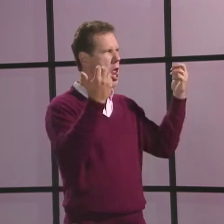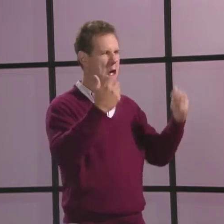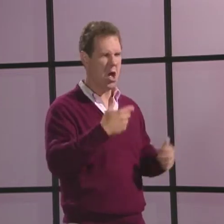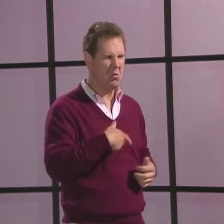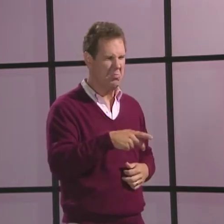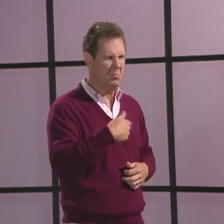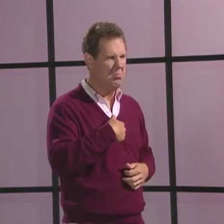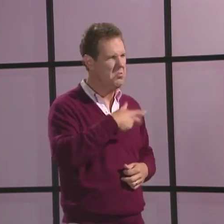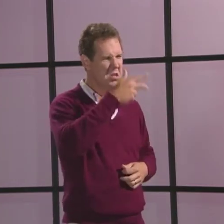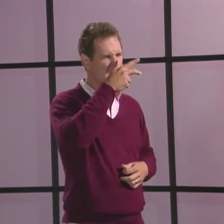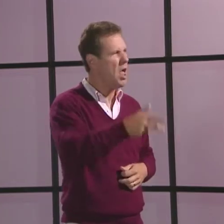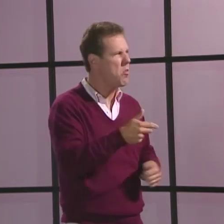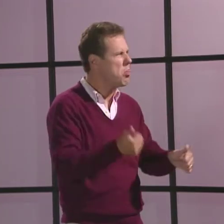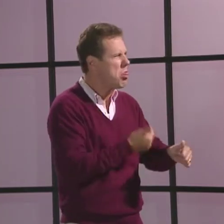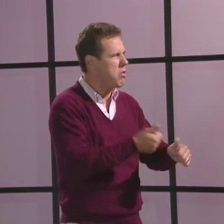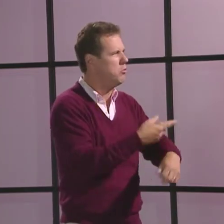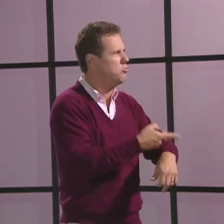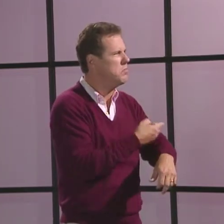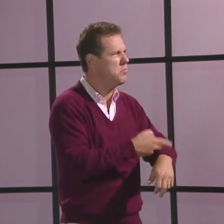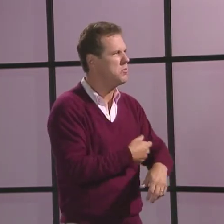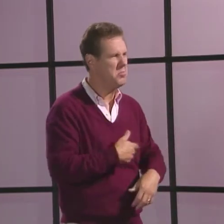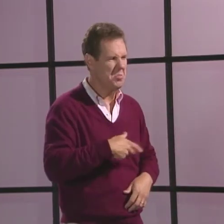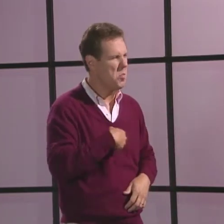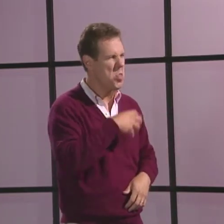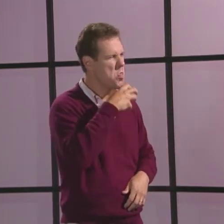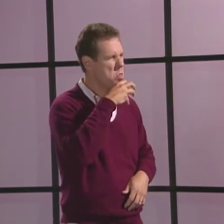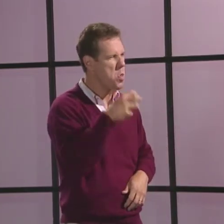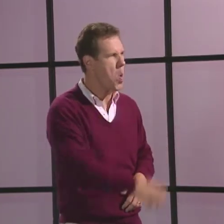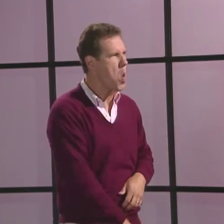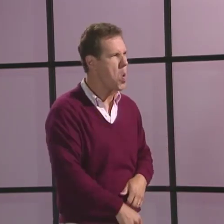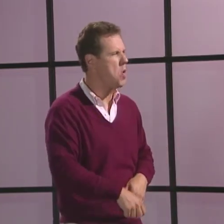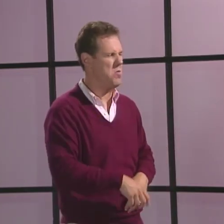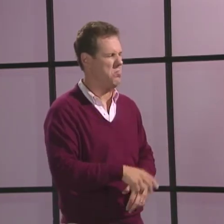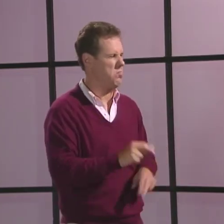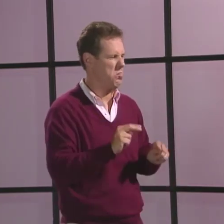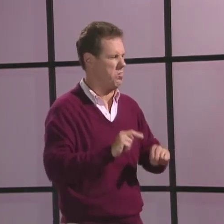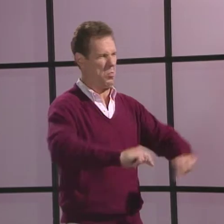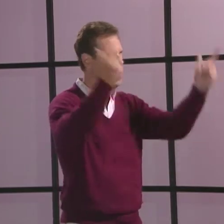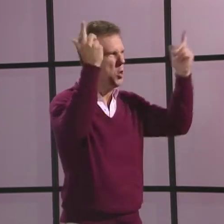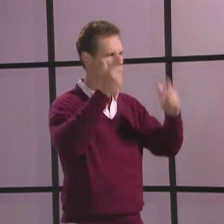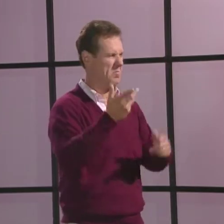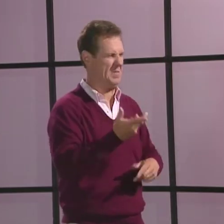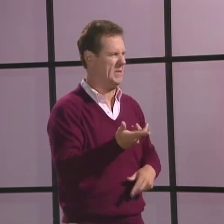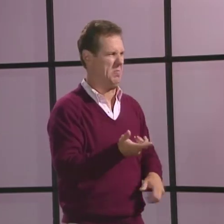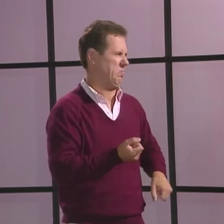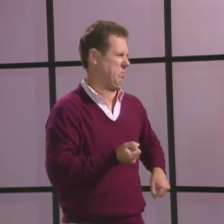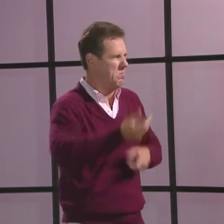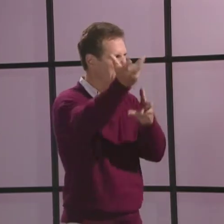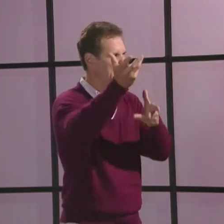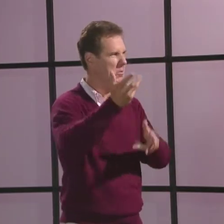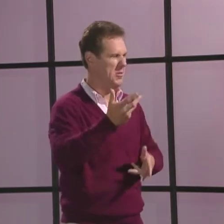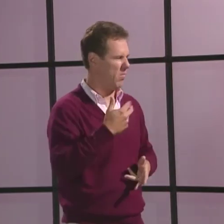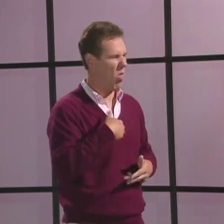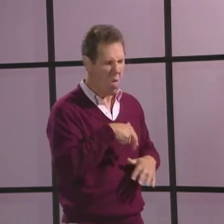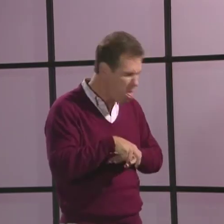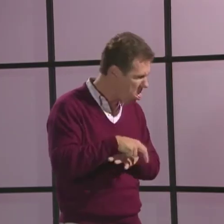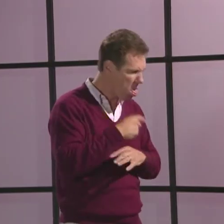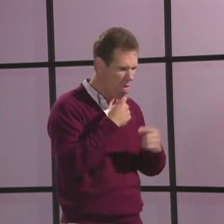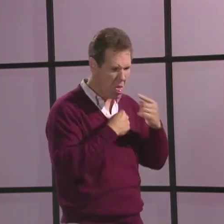at me. I'm lousy, and I'm not good at herding sheep anymore,' he said. "'I'm too old, and I'm no good. He wants to throw